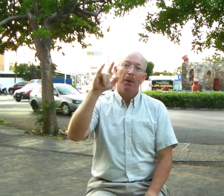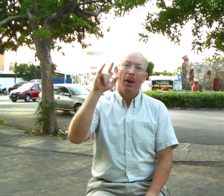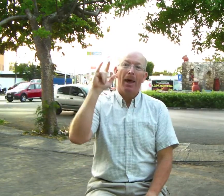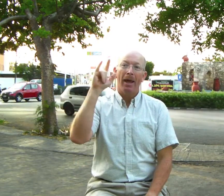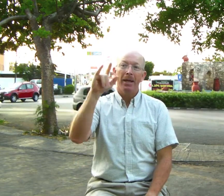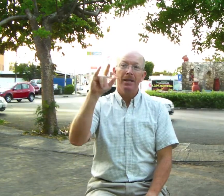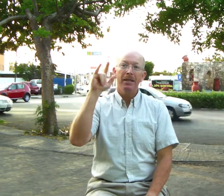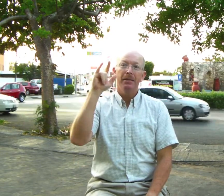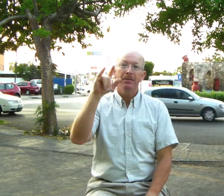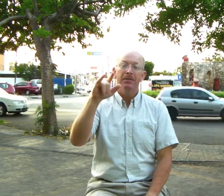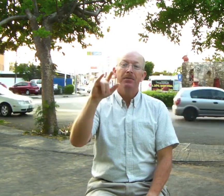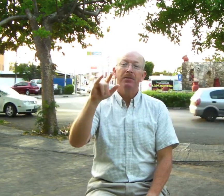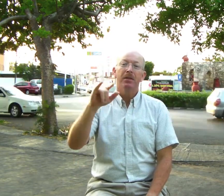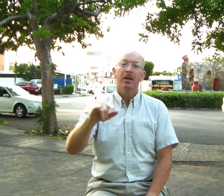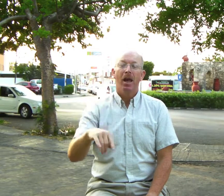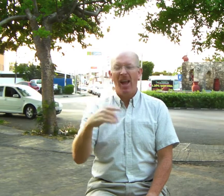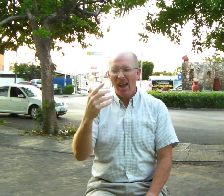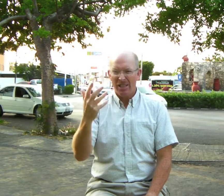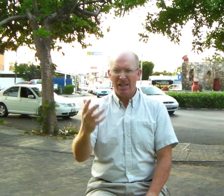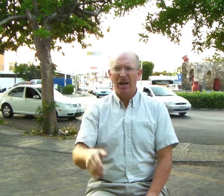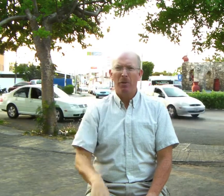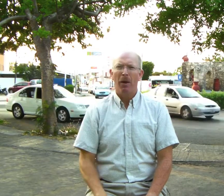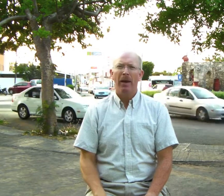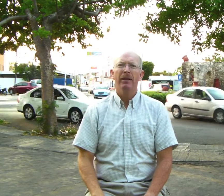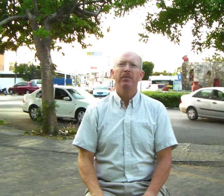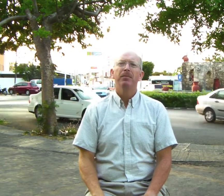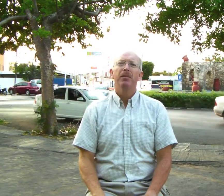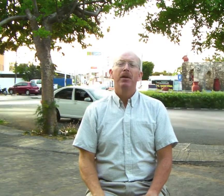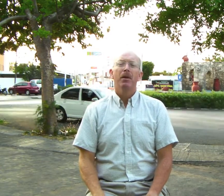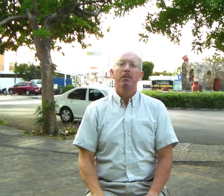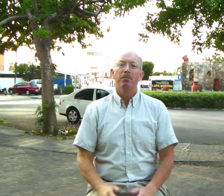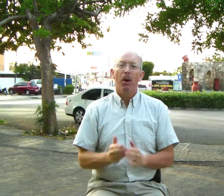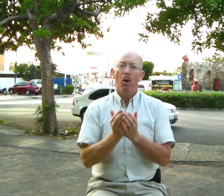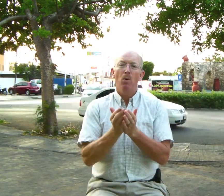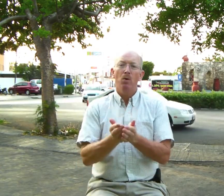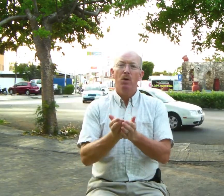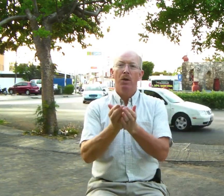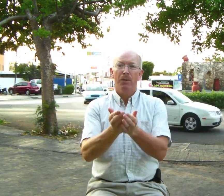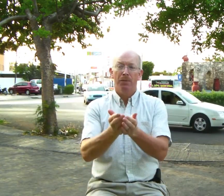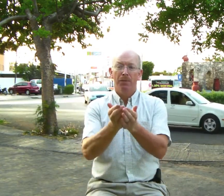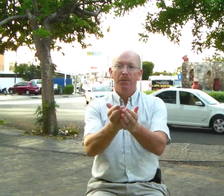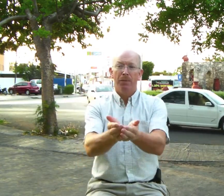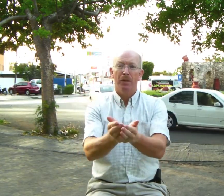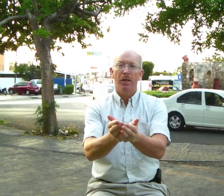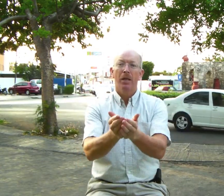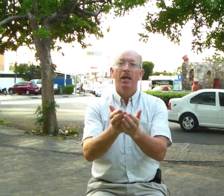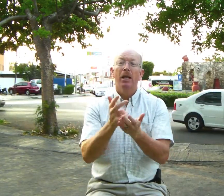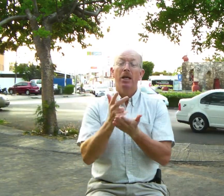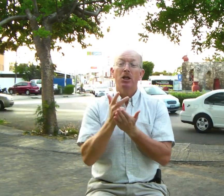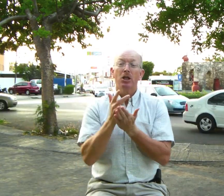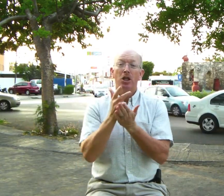Plane. As in airplane. Boat. Ship.